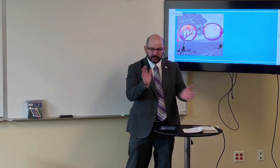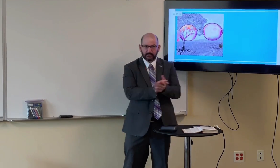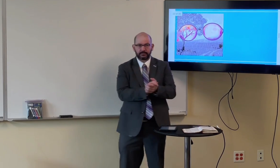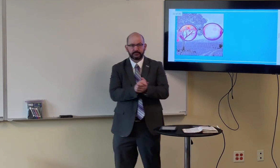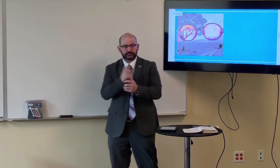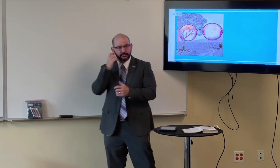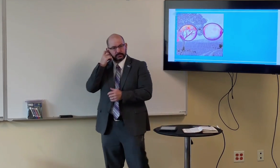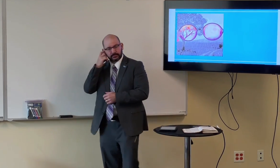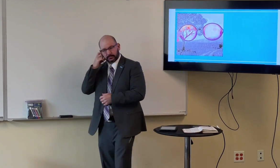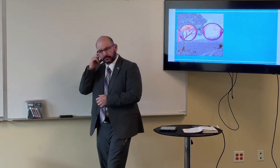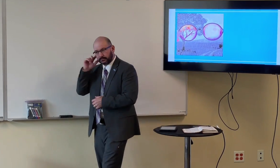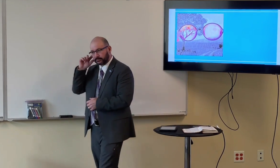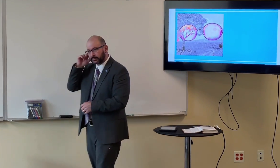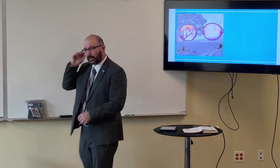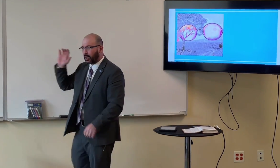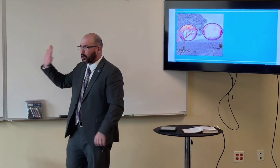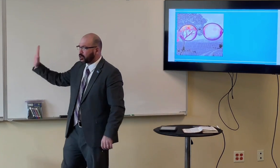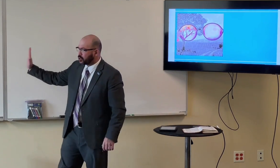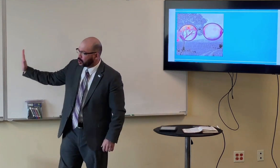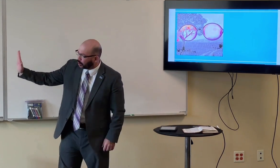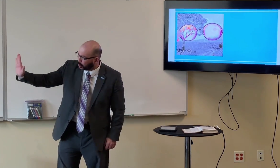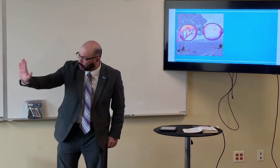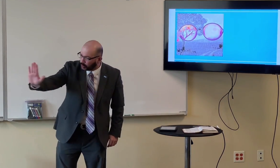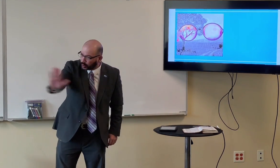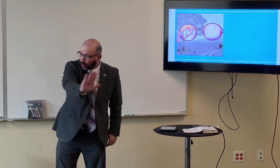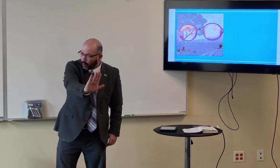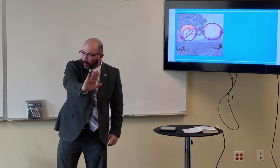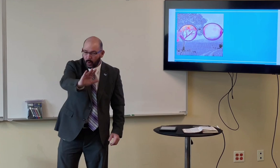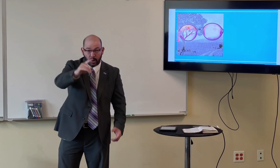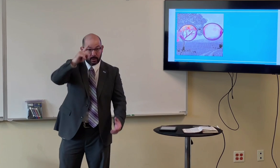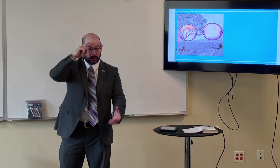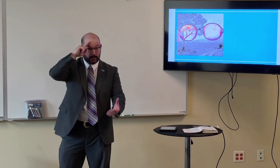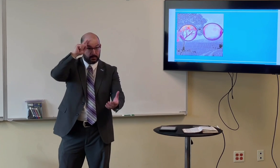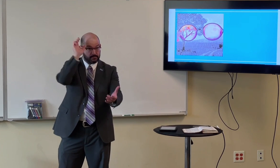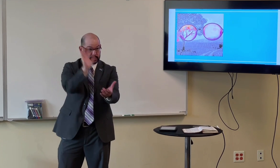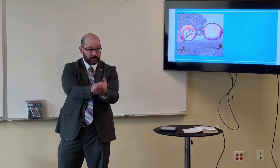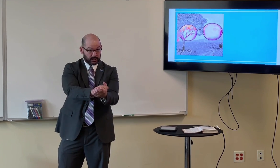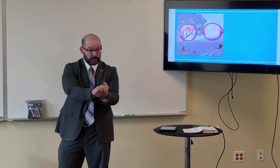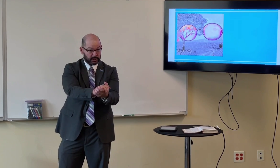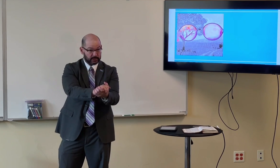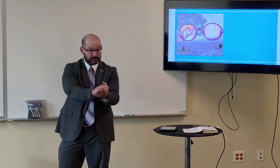So, think about your beliefs.